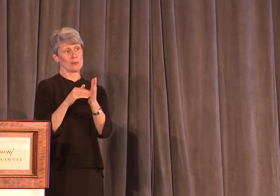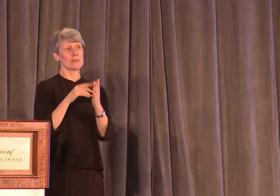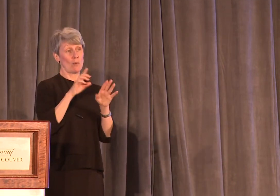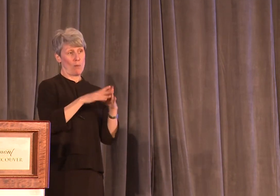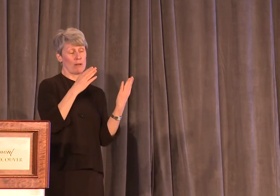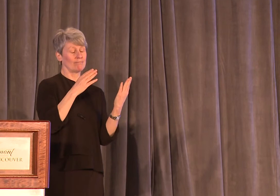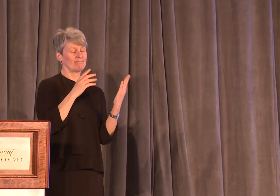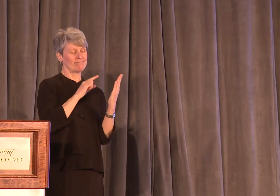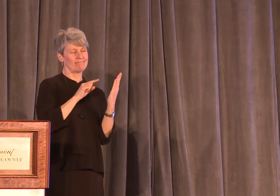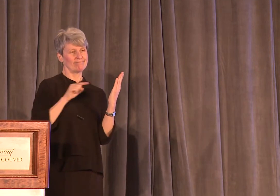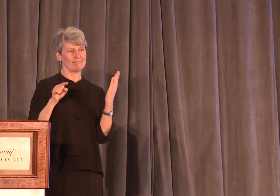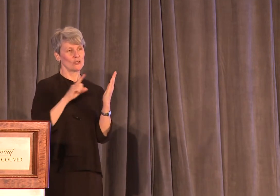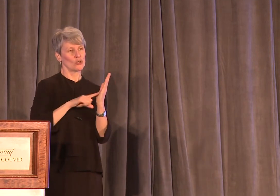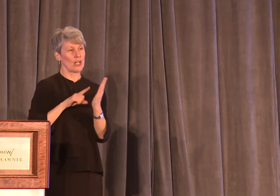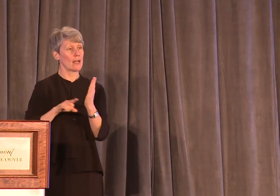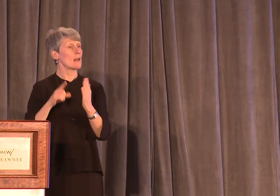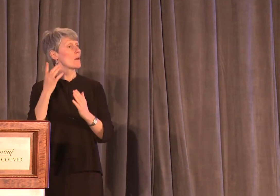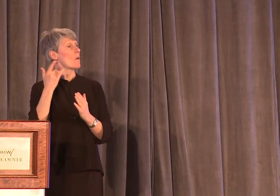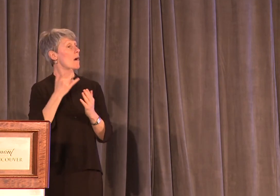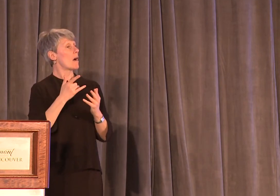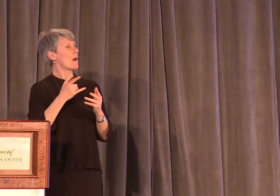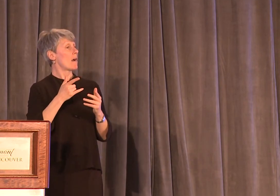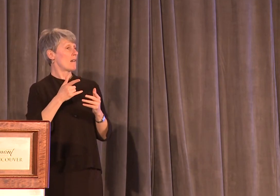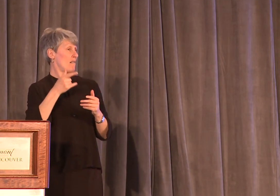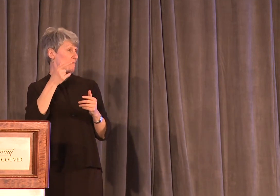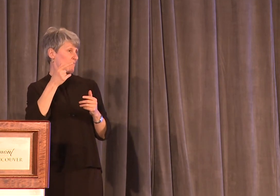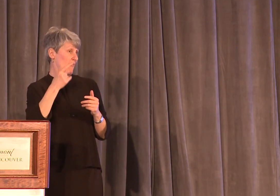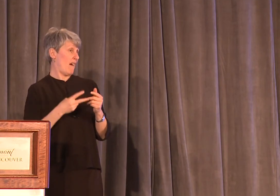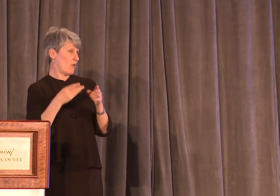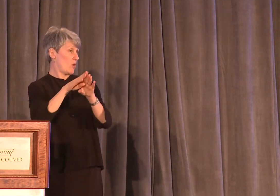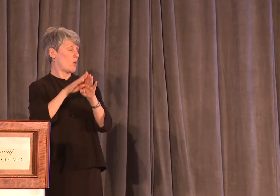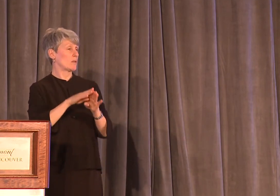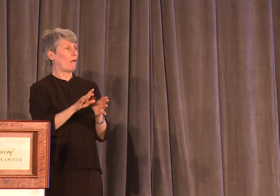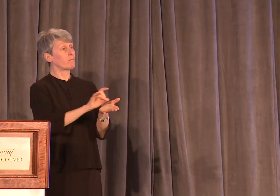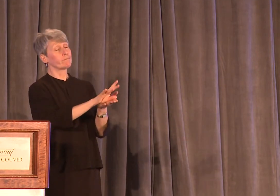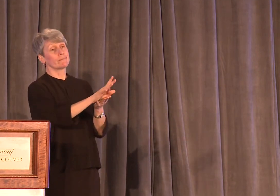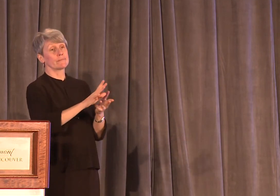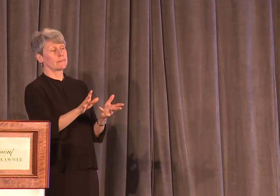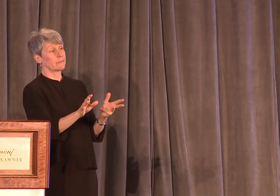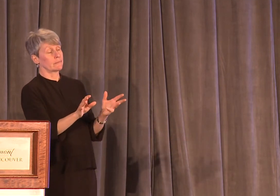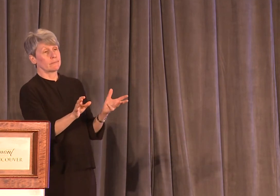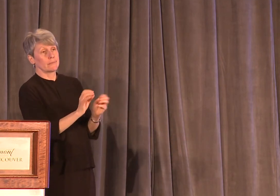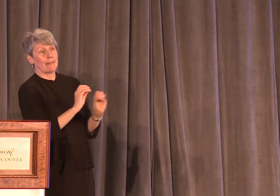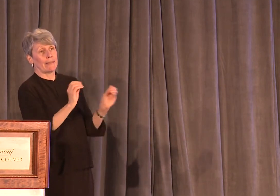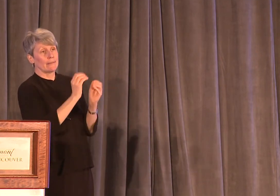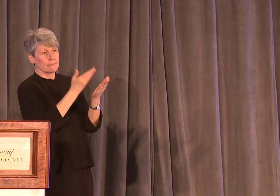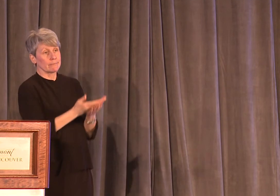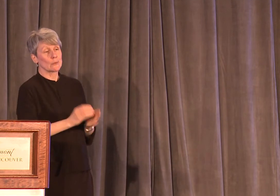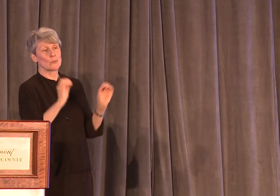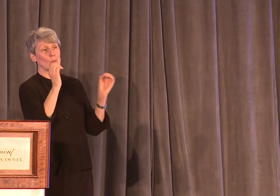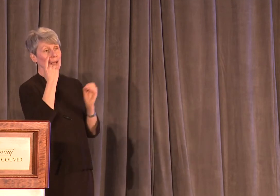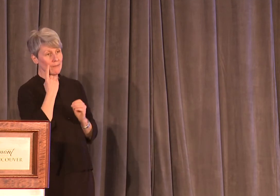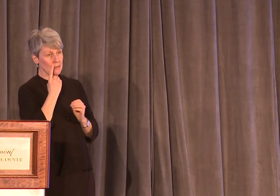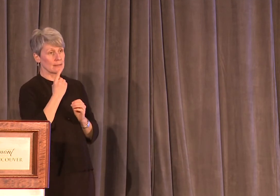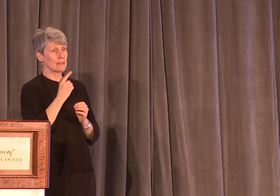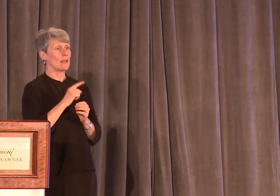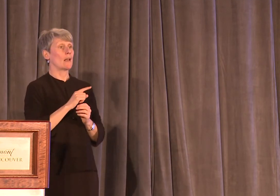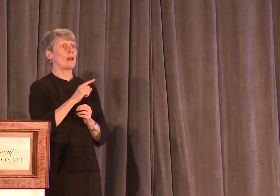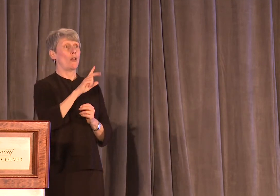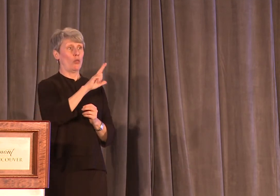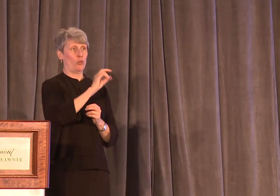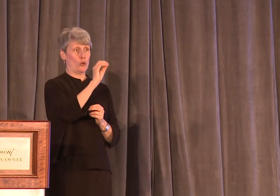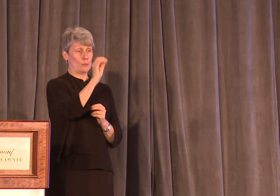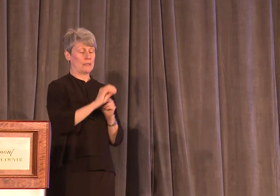About half of those were closed as baseless. Of those that have been reviewed so far, police say a third of the unfounded